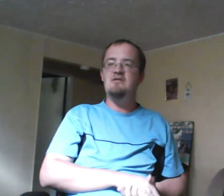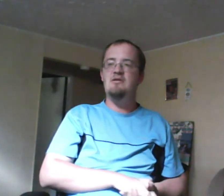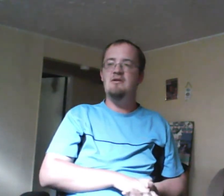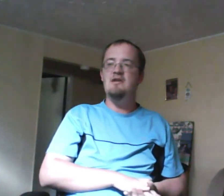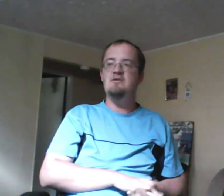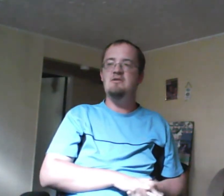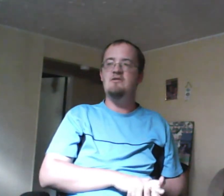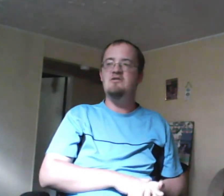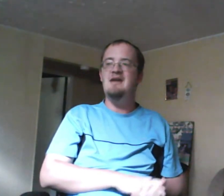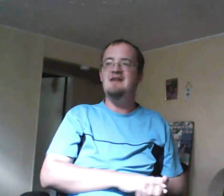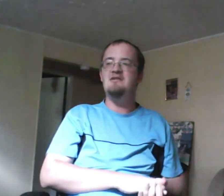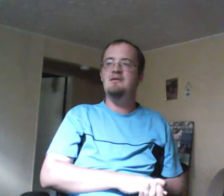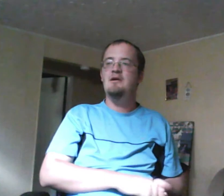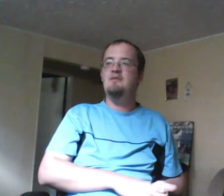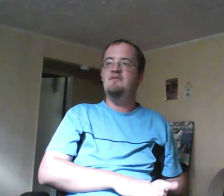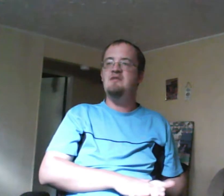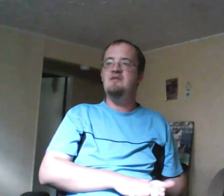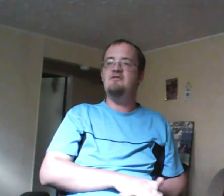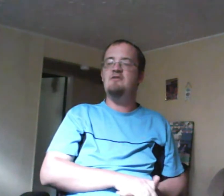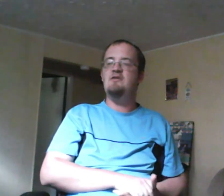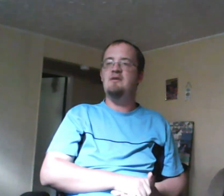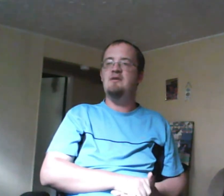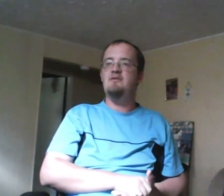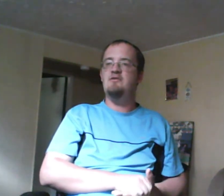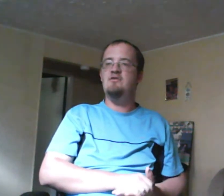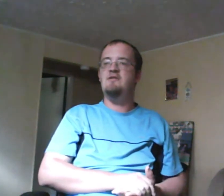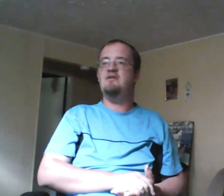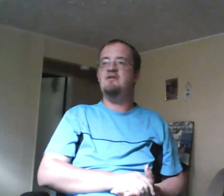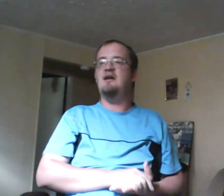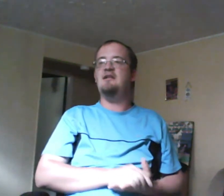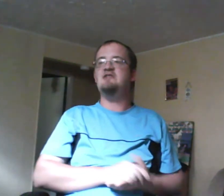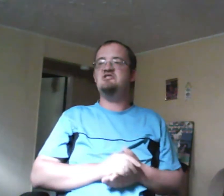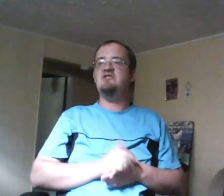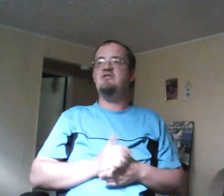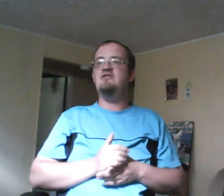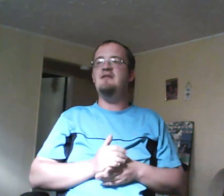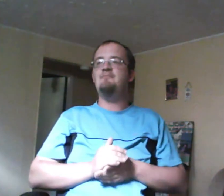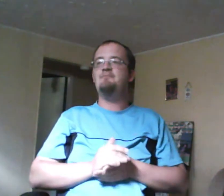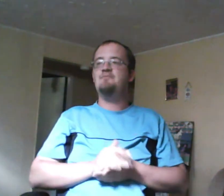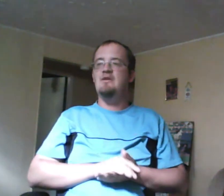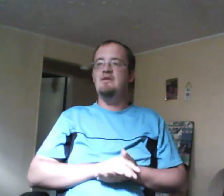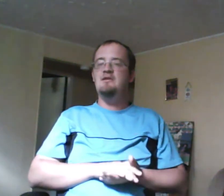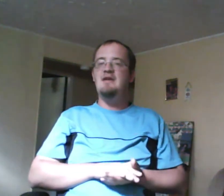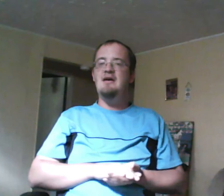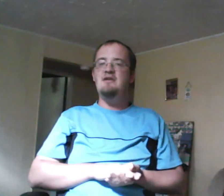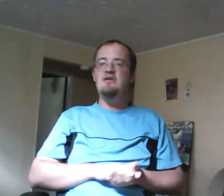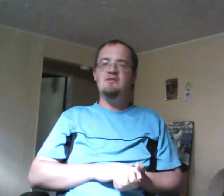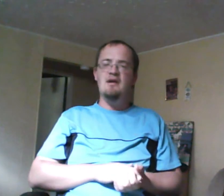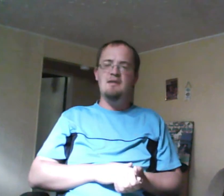husband, or Zoe's dad, with some stuff for Zoe into college. She just couldn't do it. Now, I know the common thing